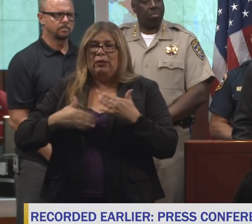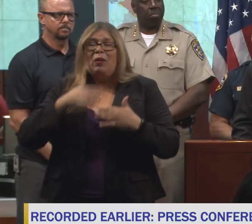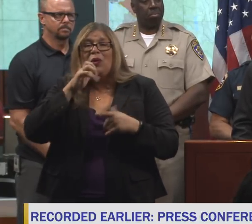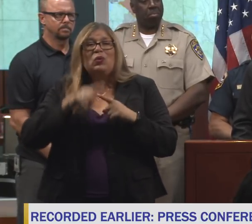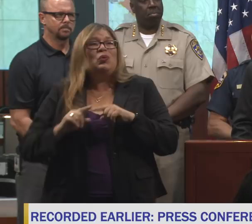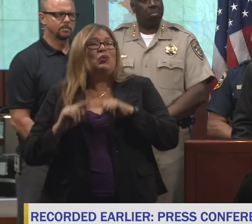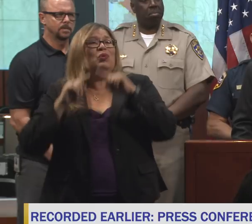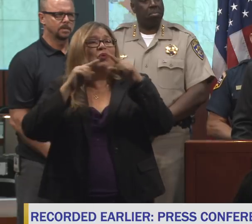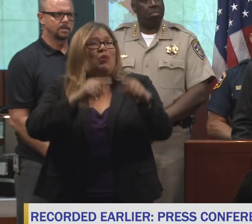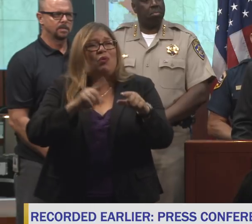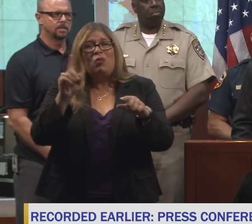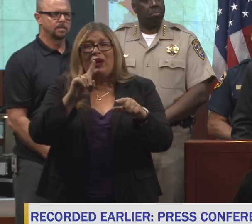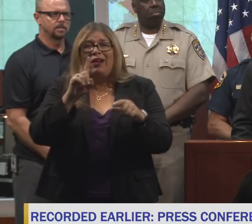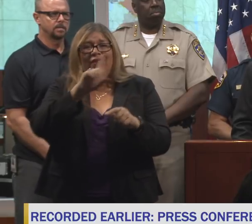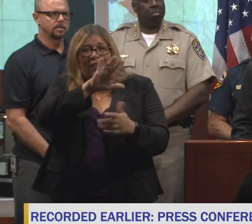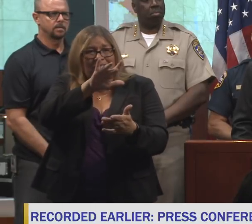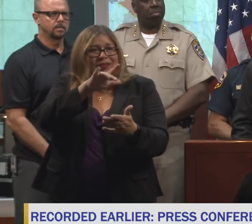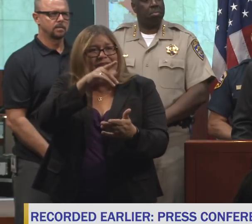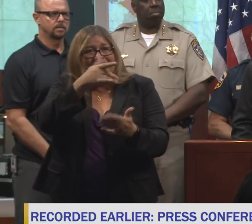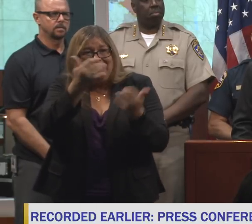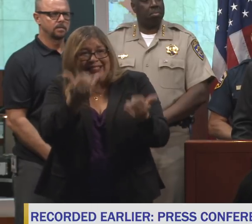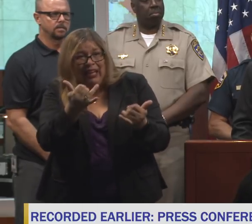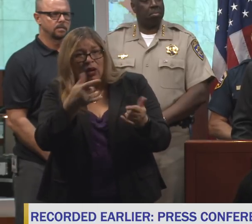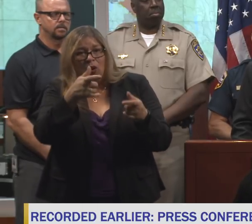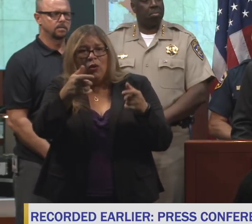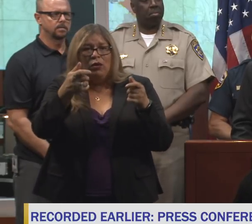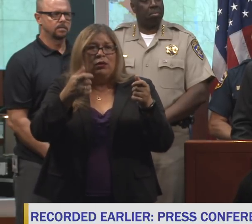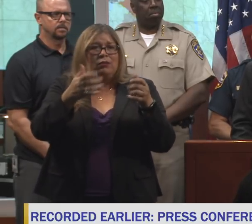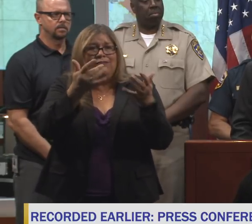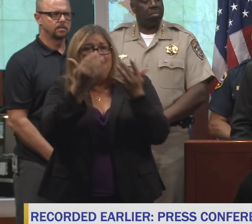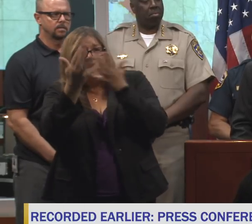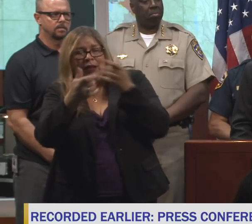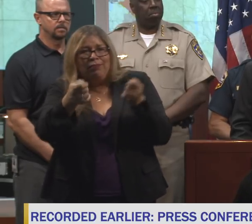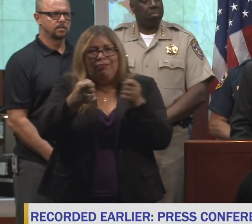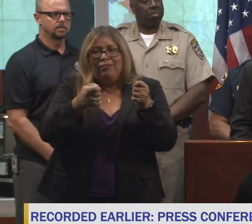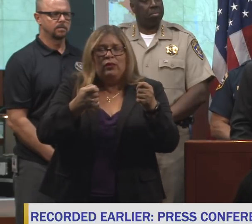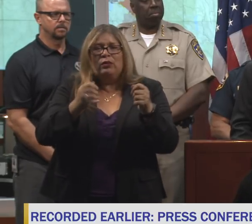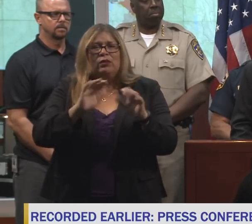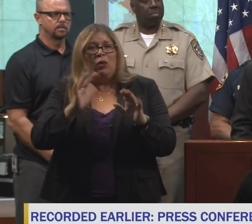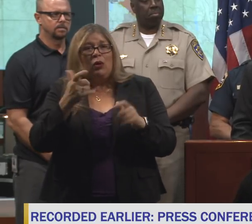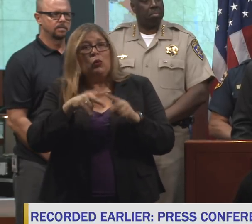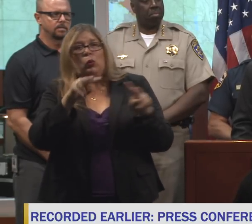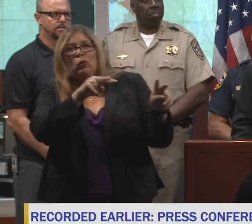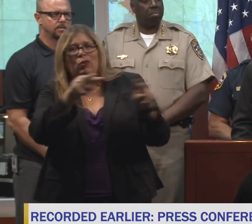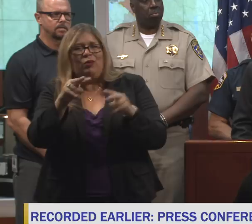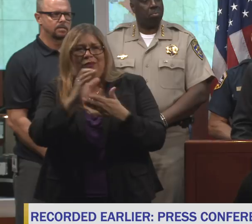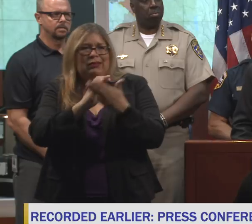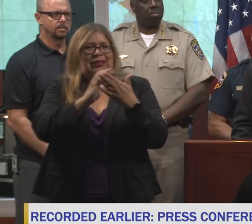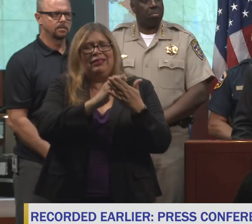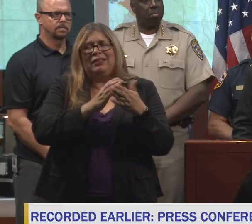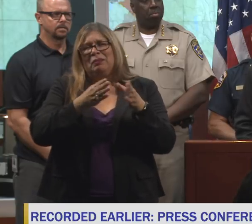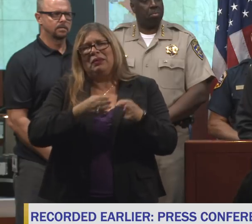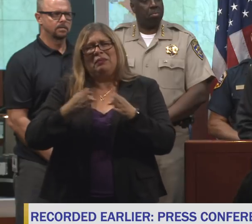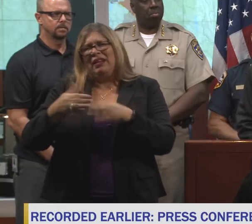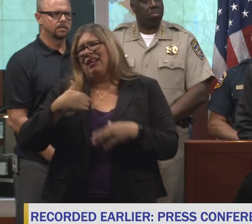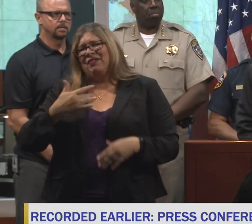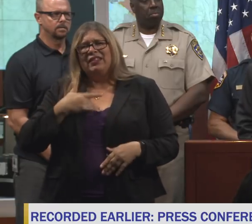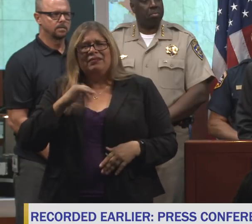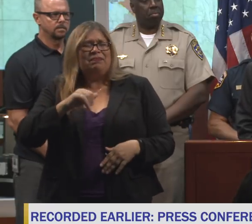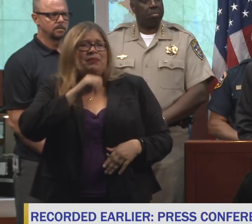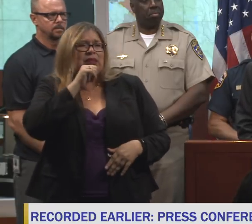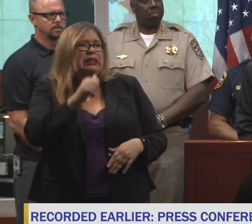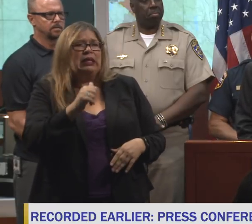to places where they're in the middle of firefighting just to look at people. I find that it's not always